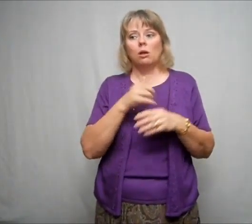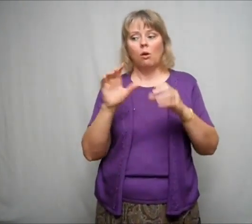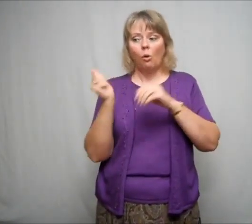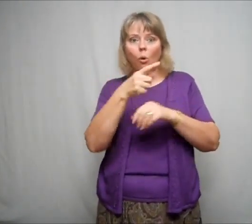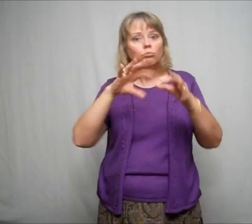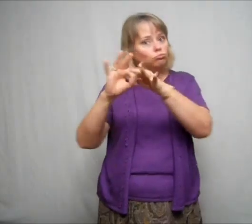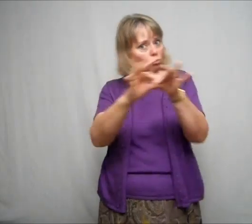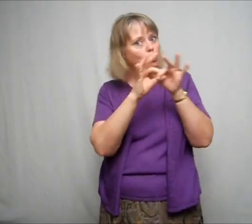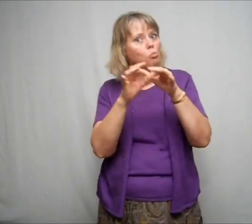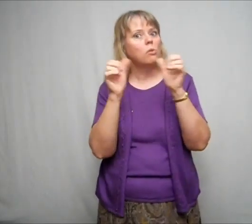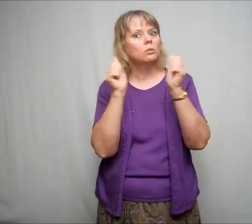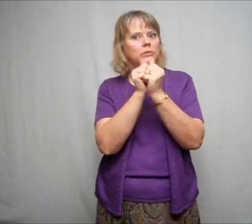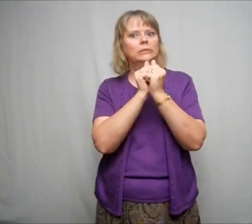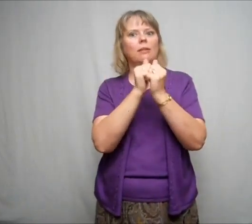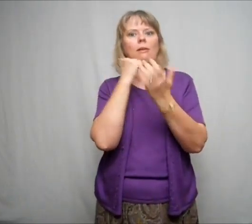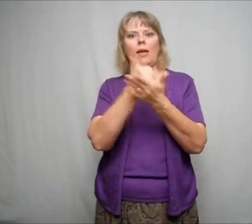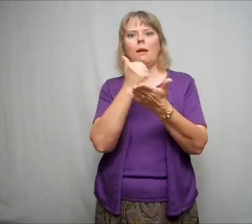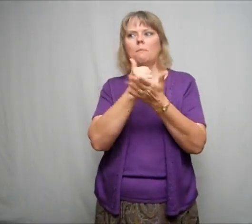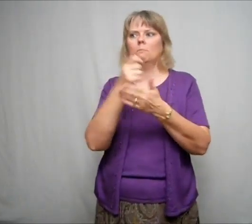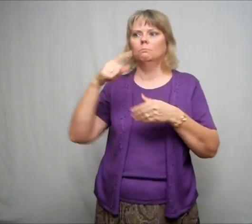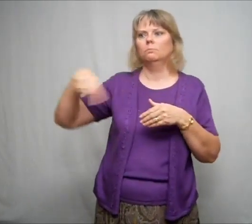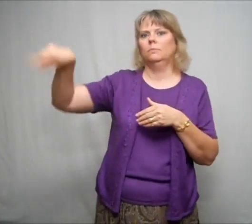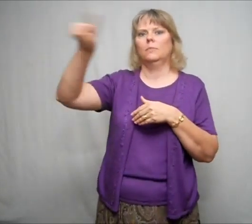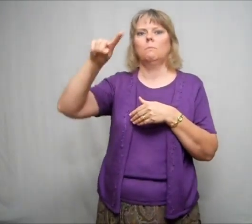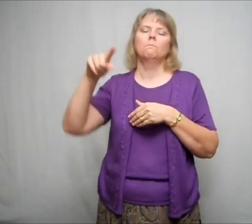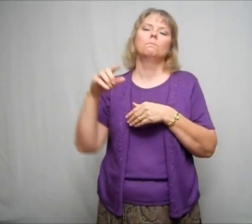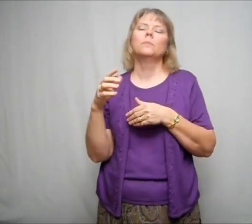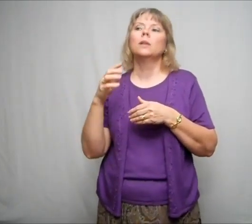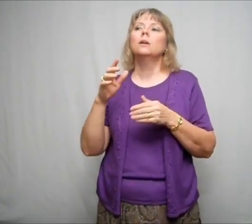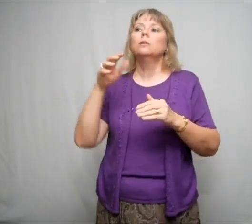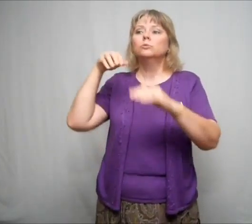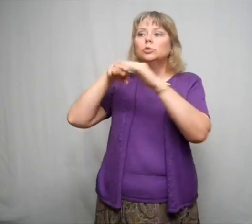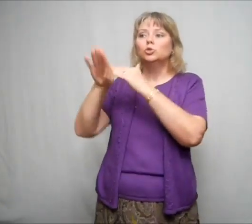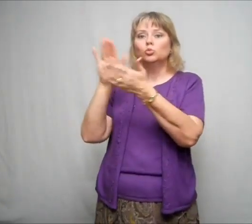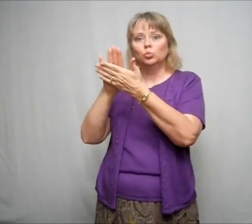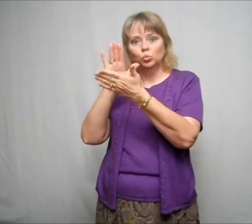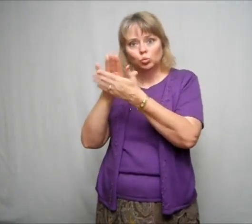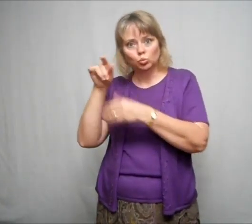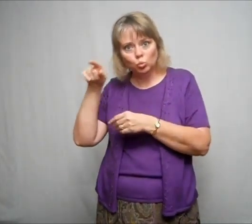they were going to be in charge of and to help out when we got to the school.